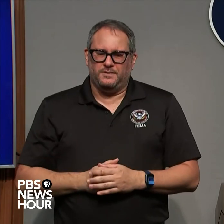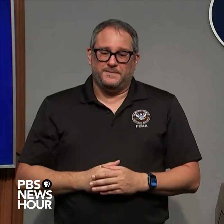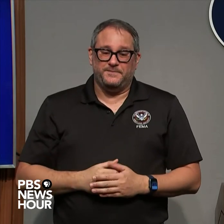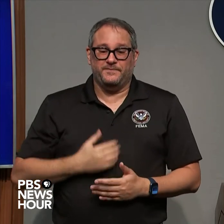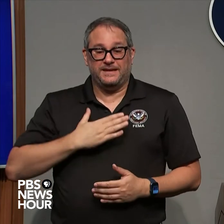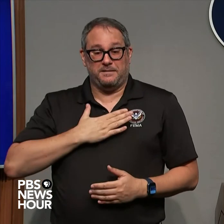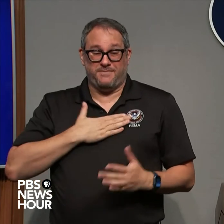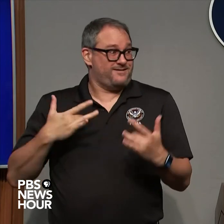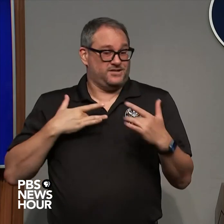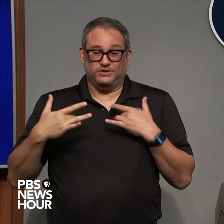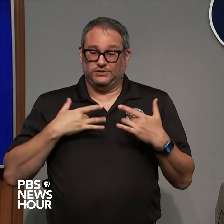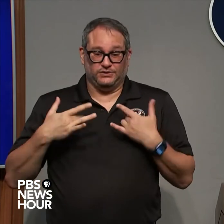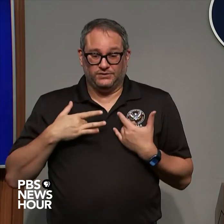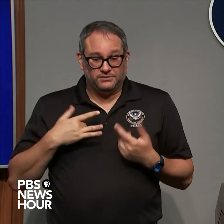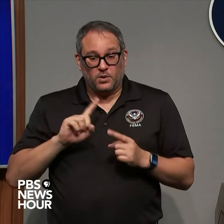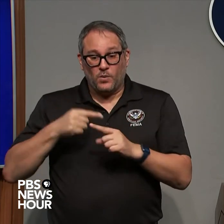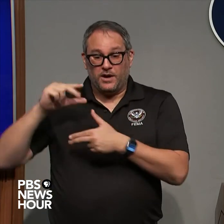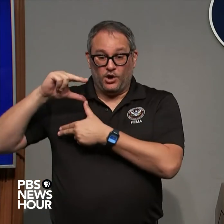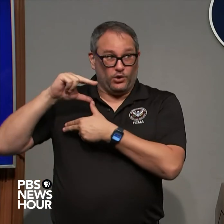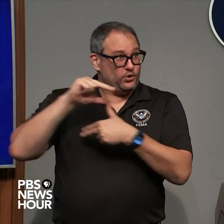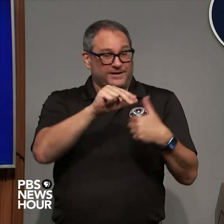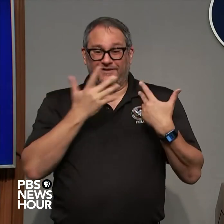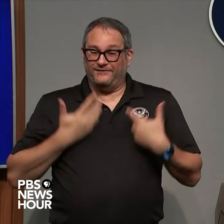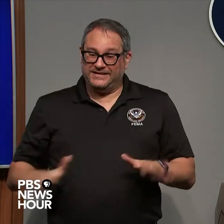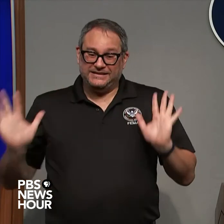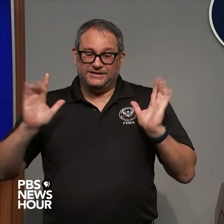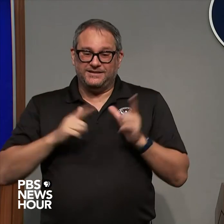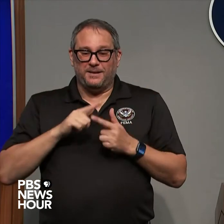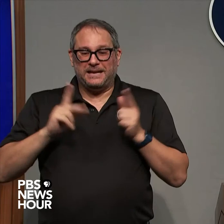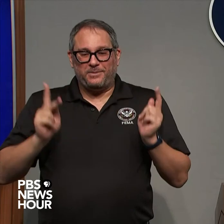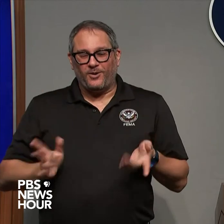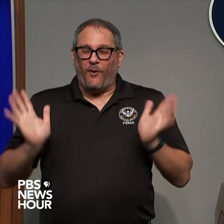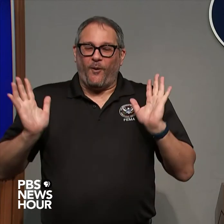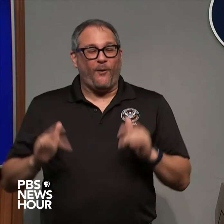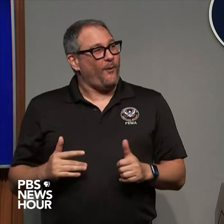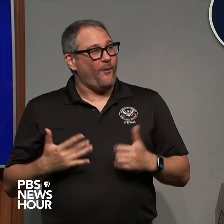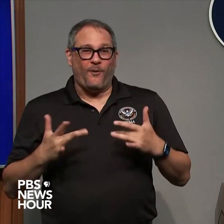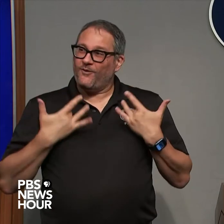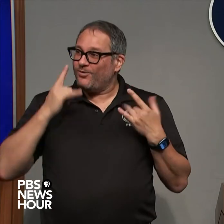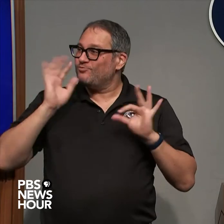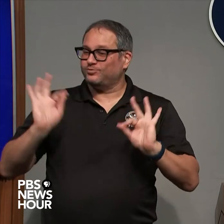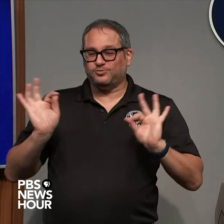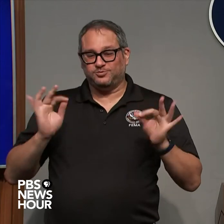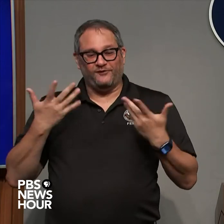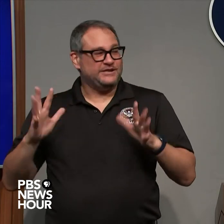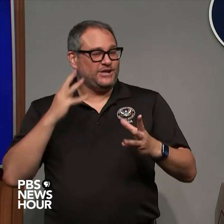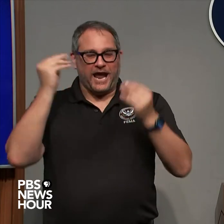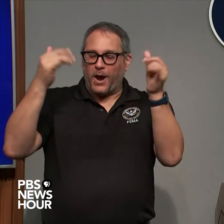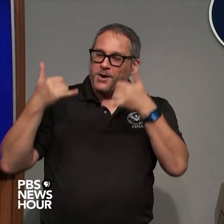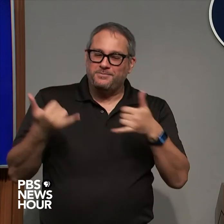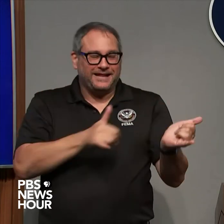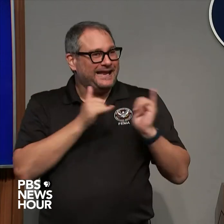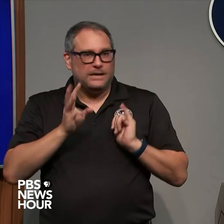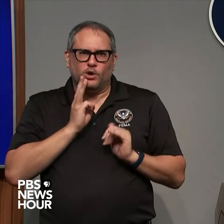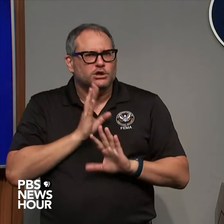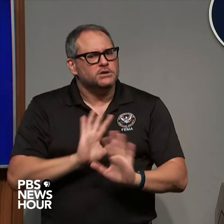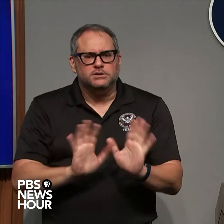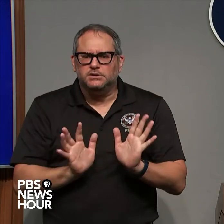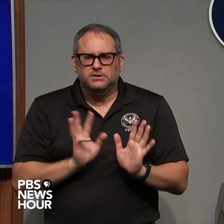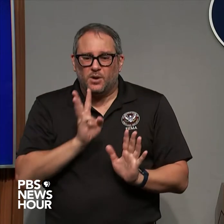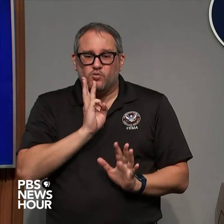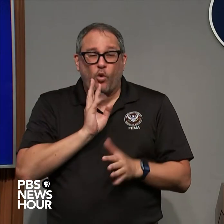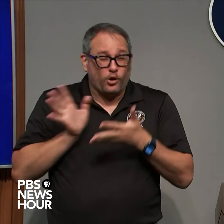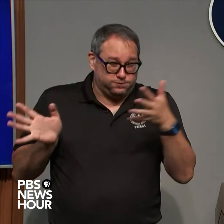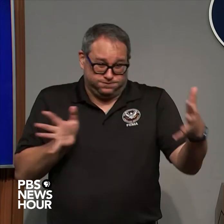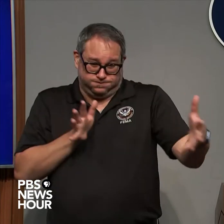storm passes and individuals go out into this water the water is still dangerous right it's still going to be moving rapidly it's still